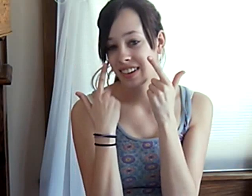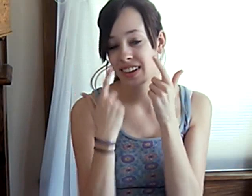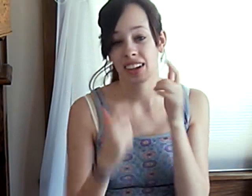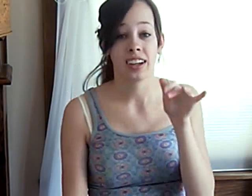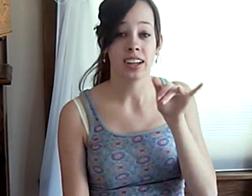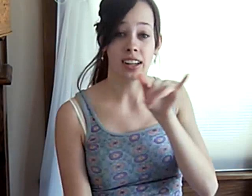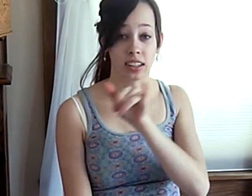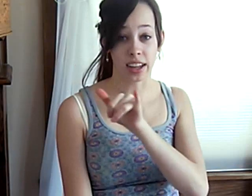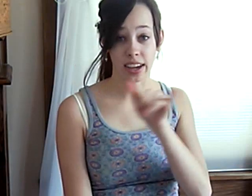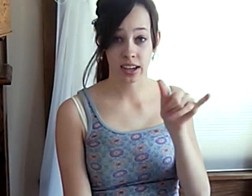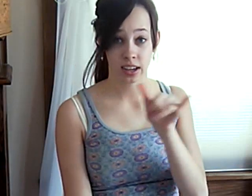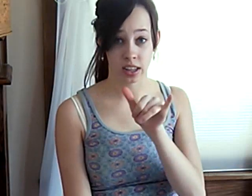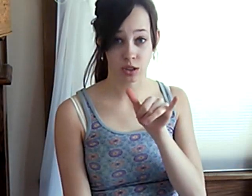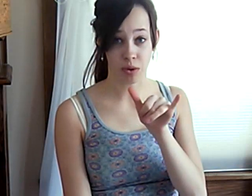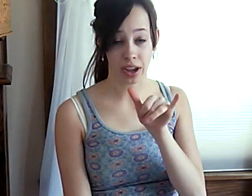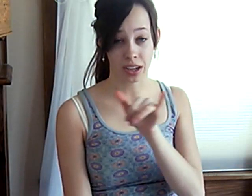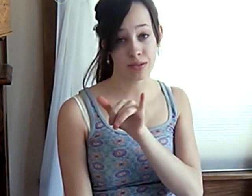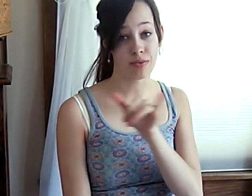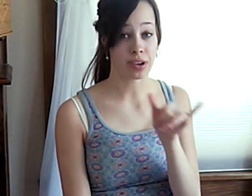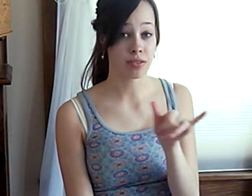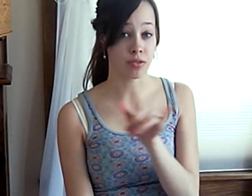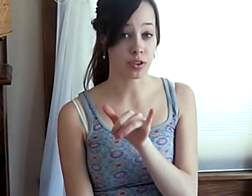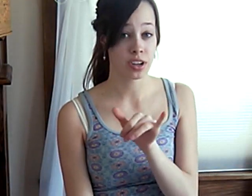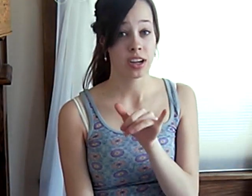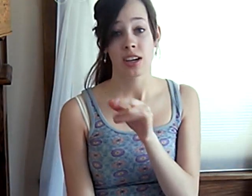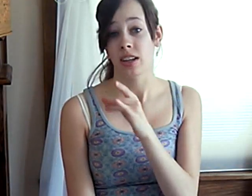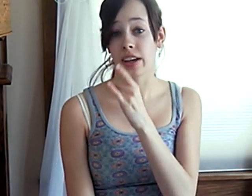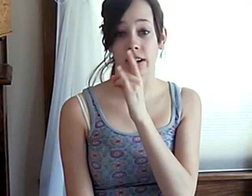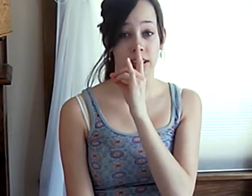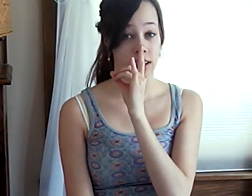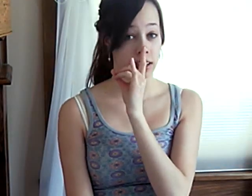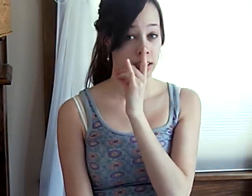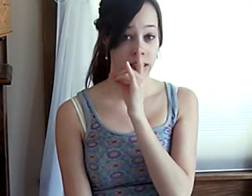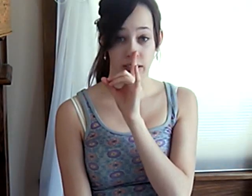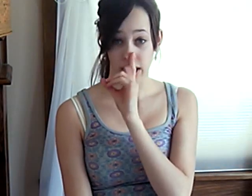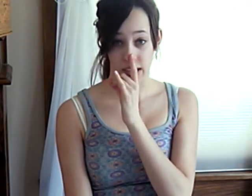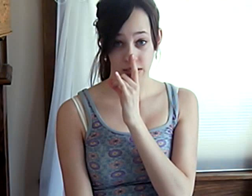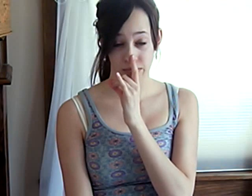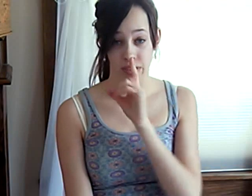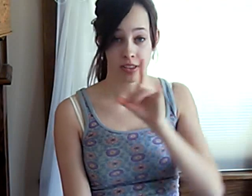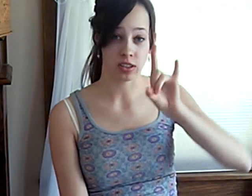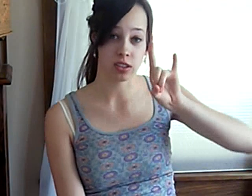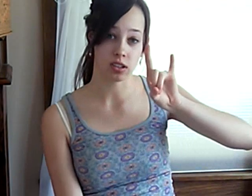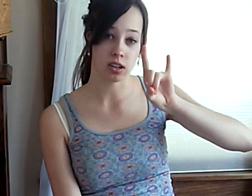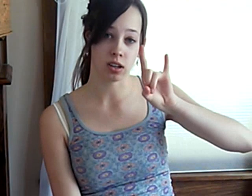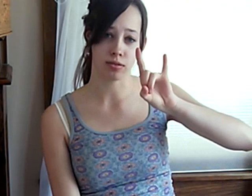like, so why can't you move back and forth, like a little kid. And that's, um,